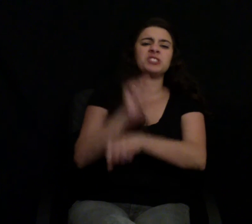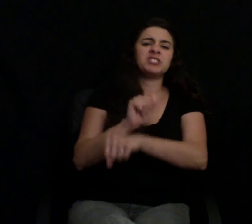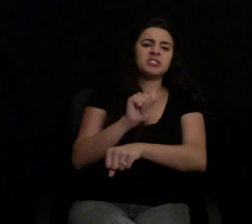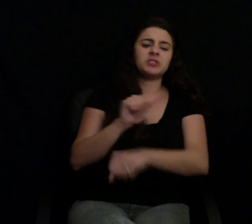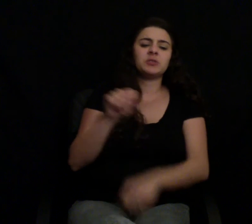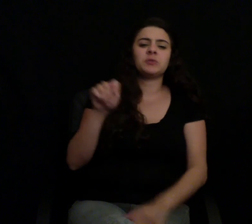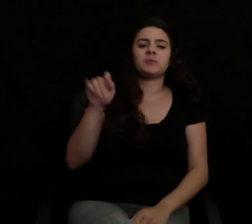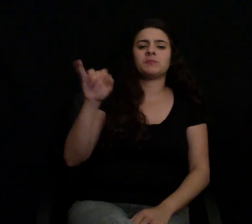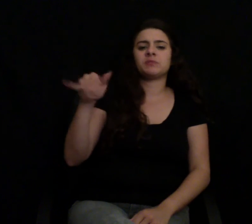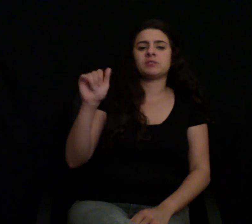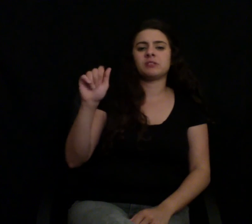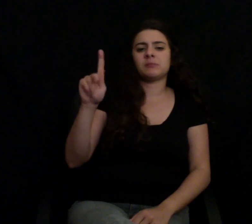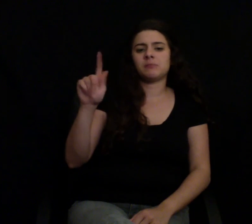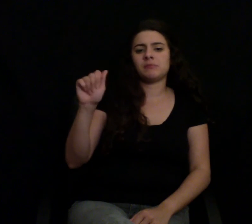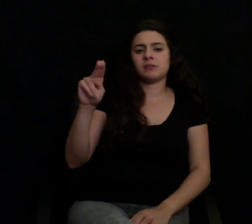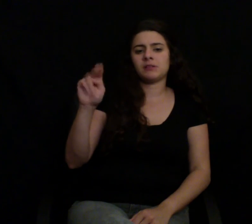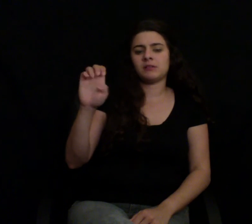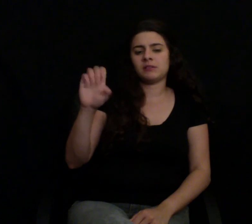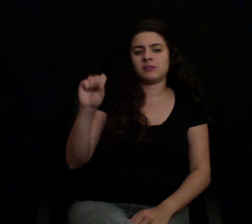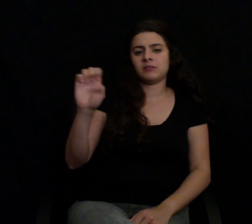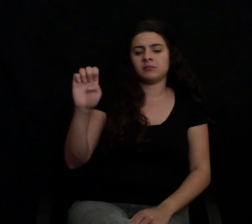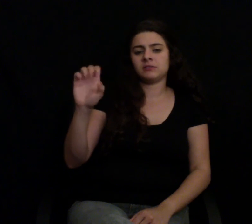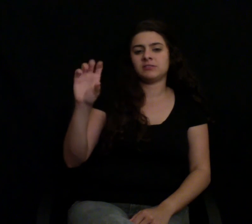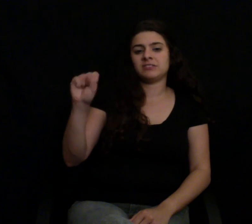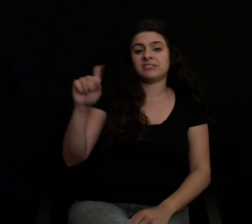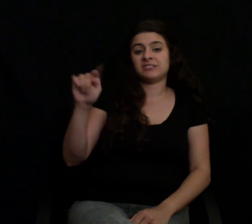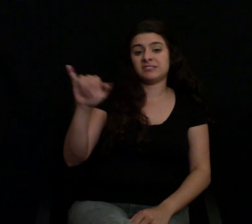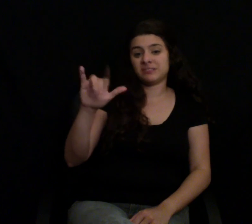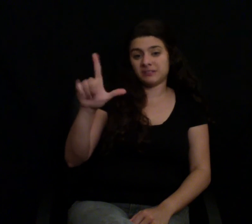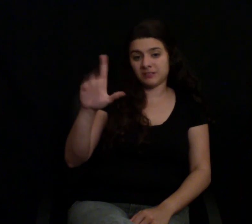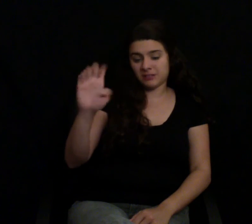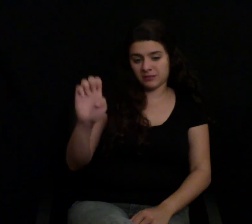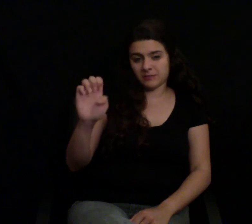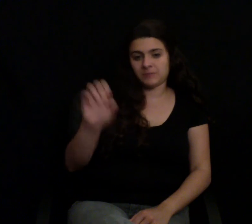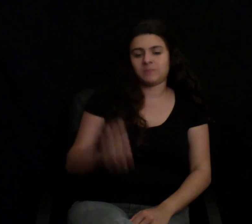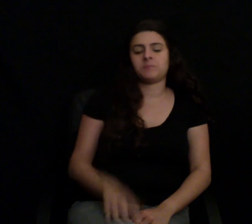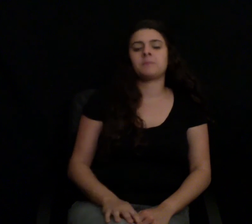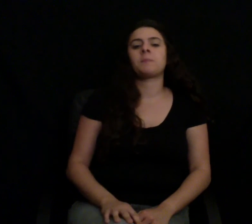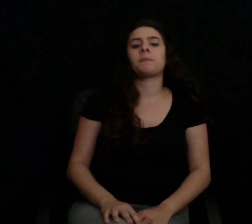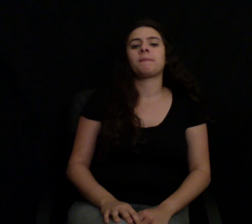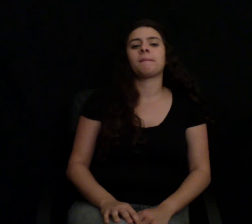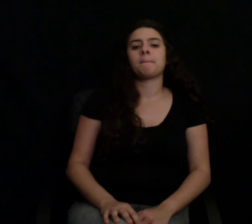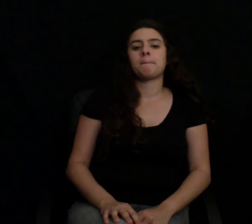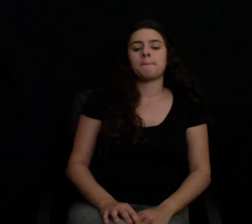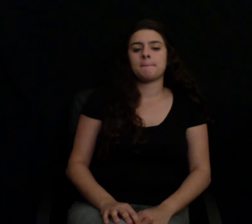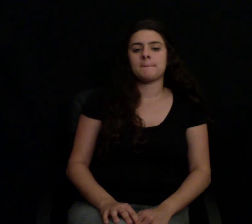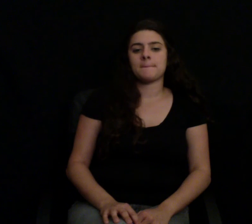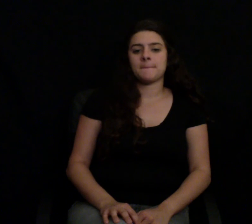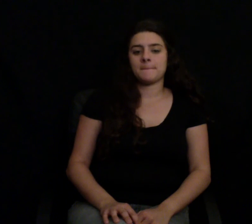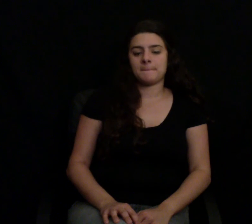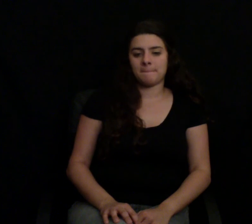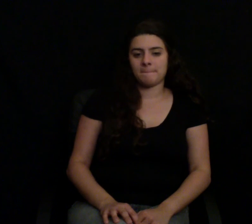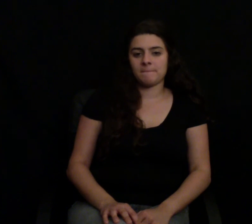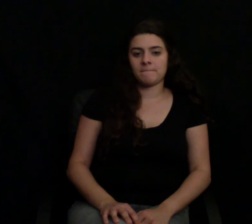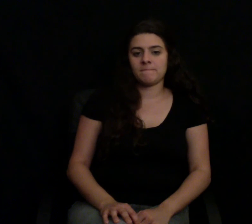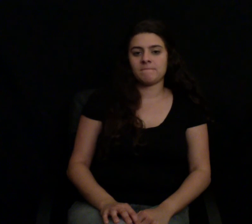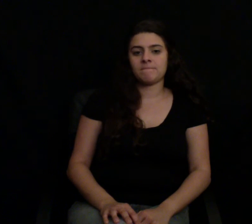TokunagaFurniture.com. It's spelled T-O-K-U-N-A-G-A-Furniture.com.